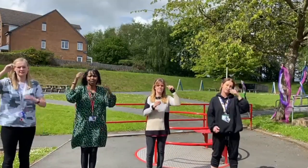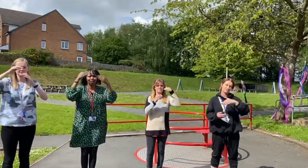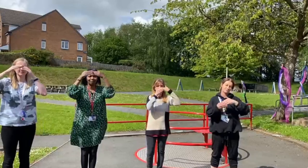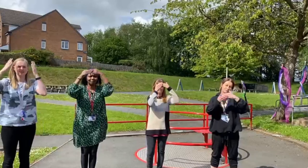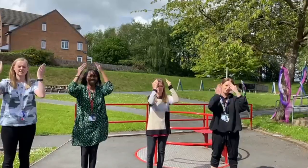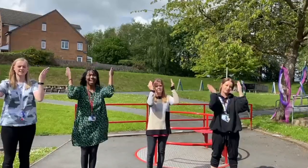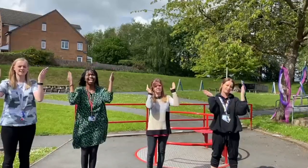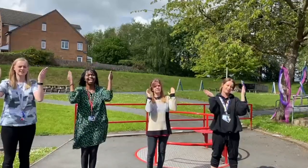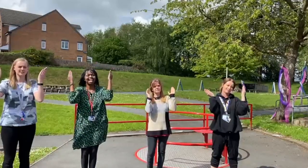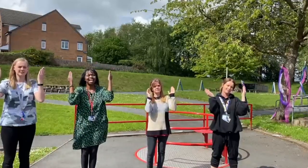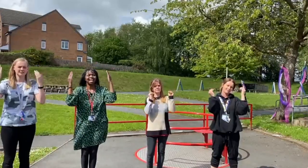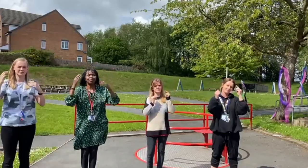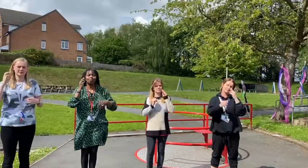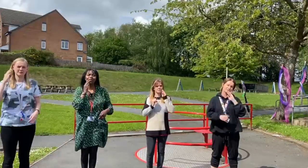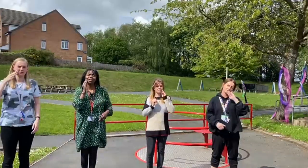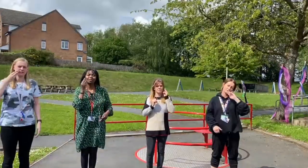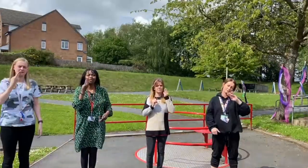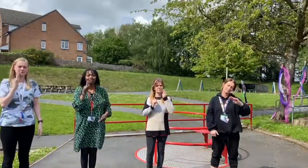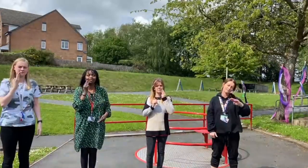someday we will